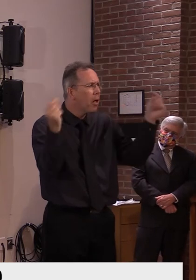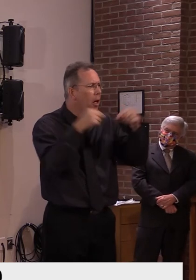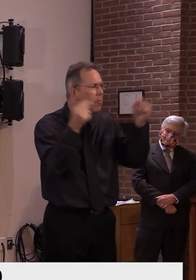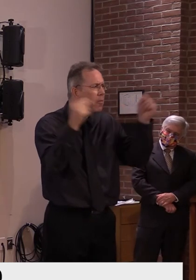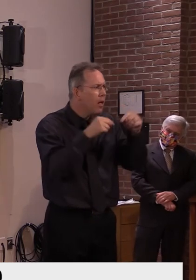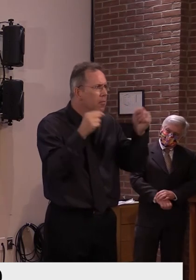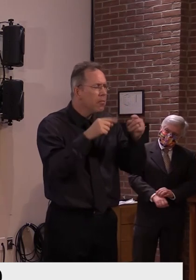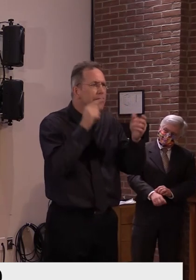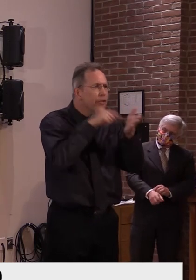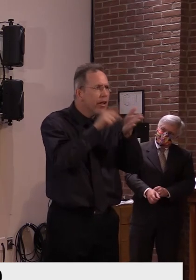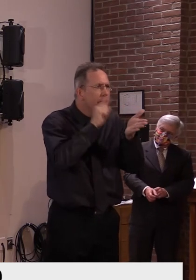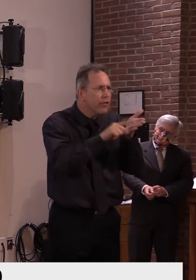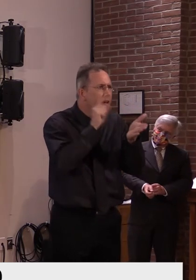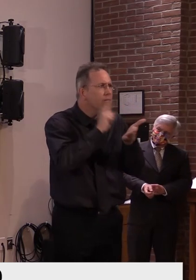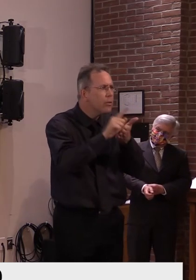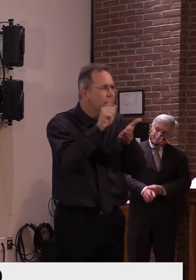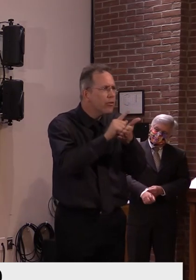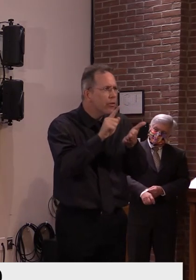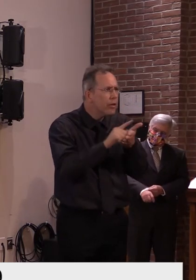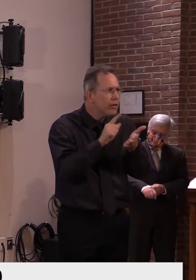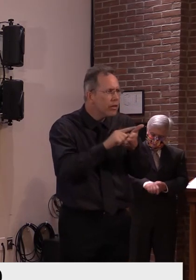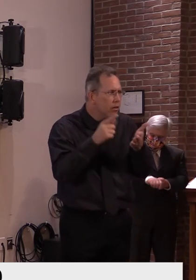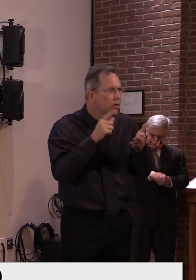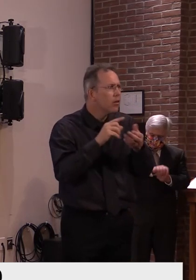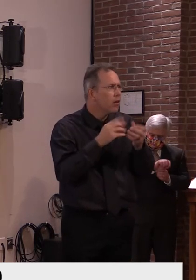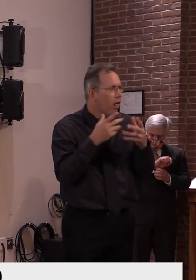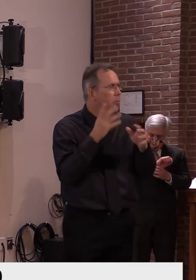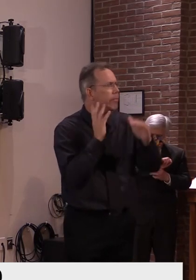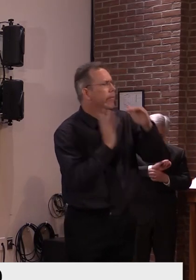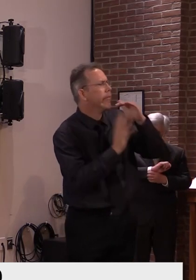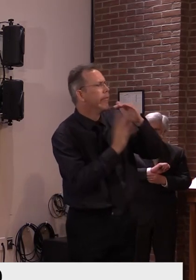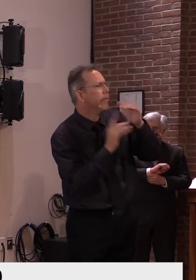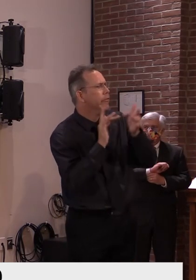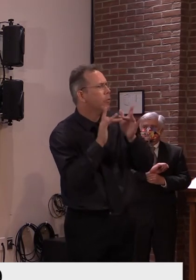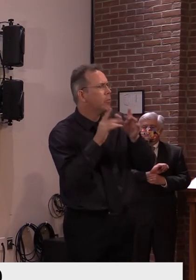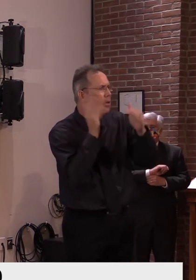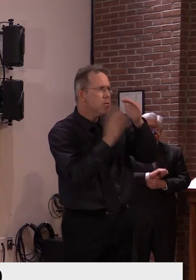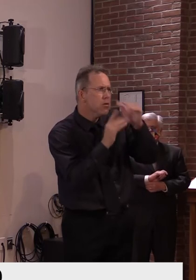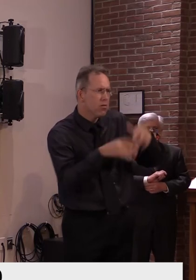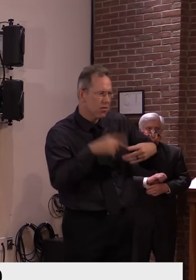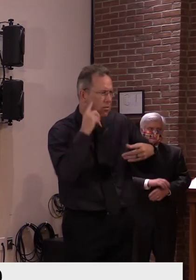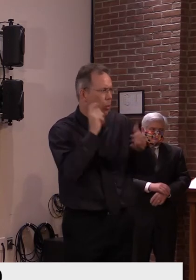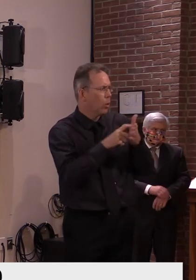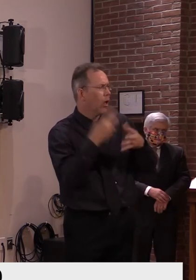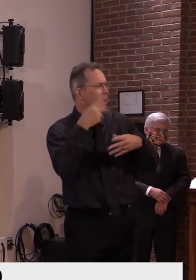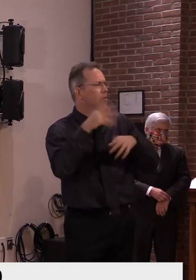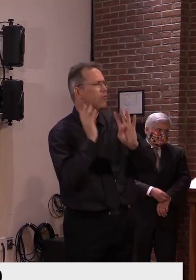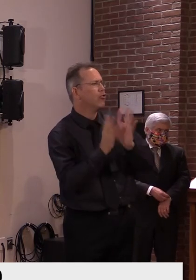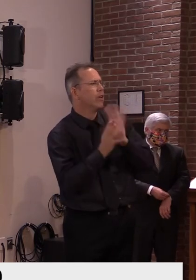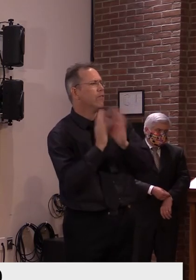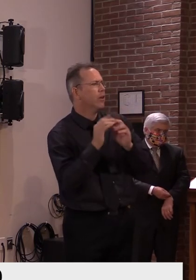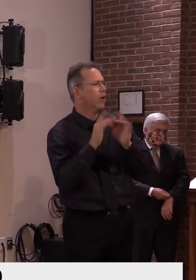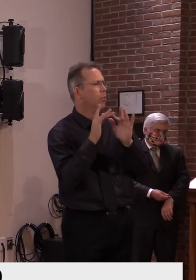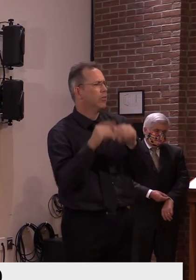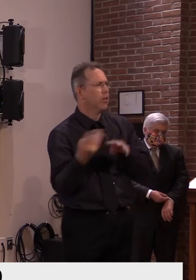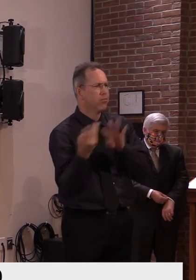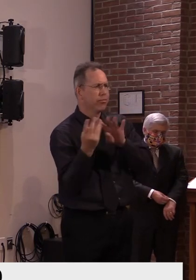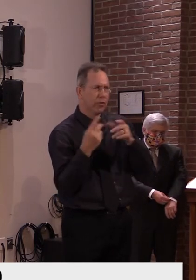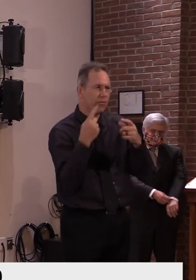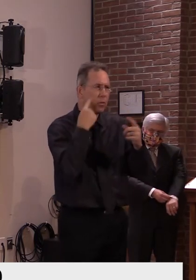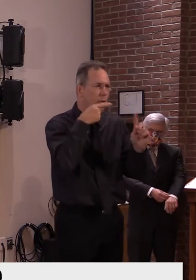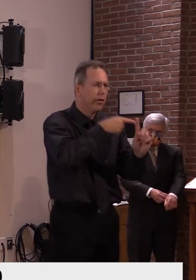um, interaction with that map. I think there's widespread knowledge of it, both obviously from Vermonters and those traveling to Vermont as well.